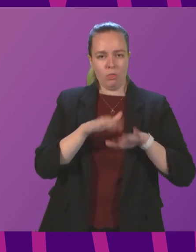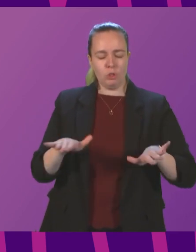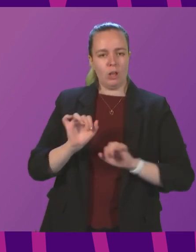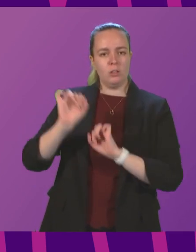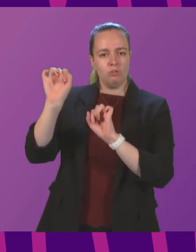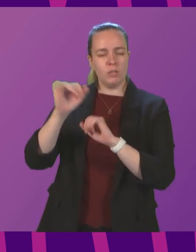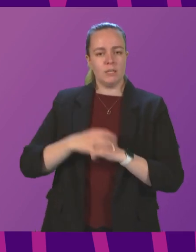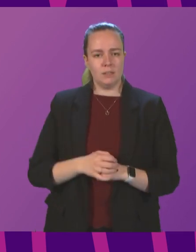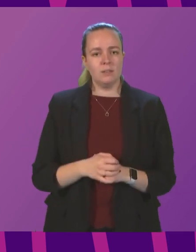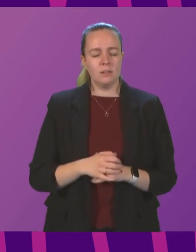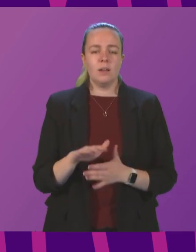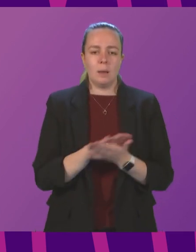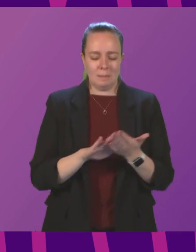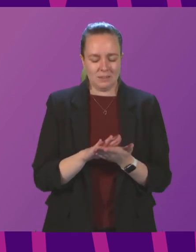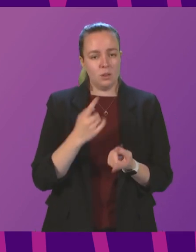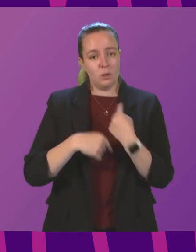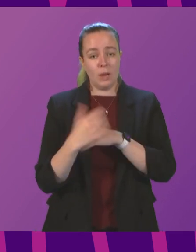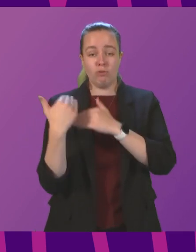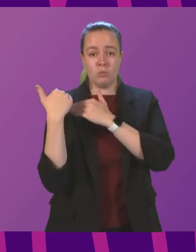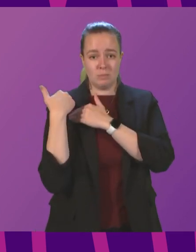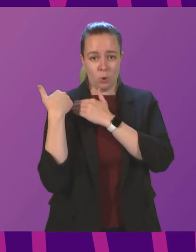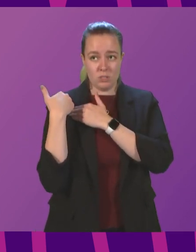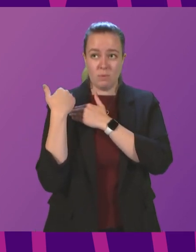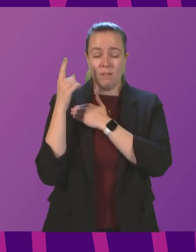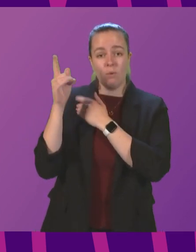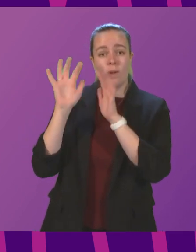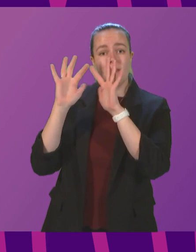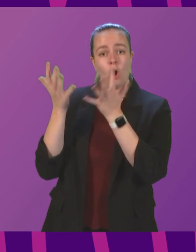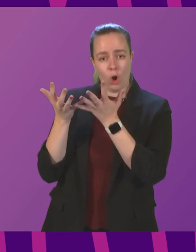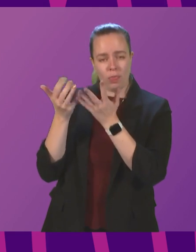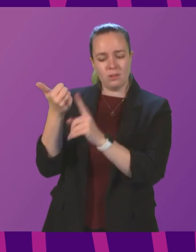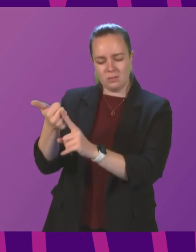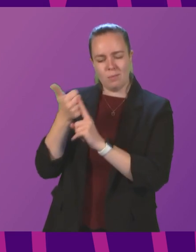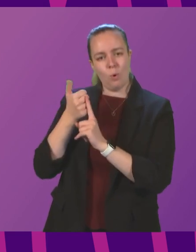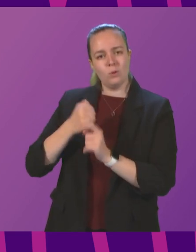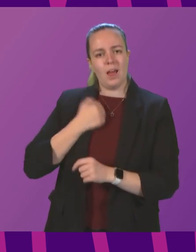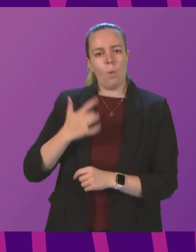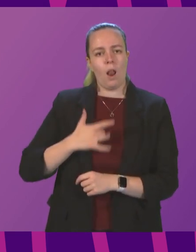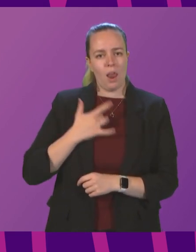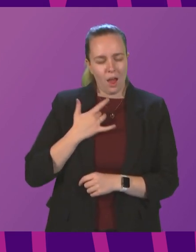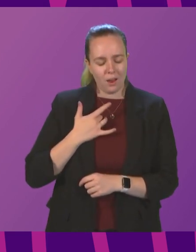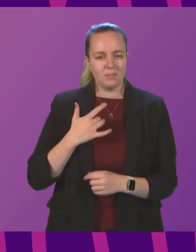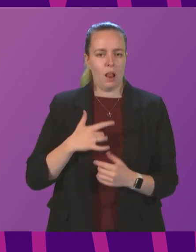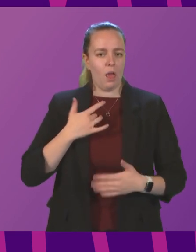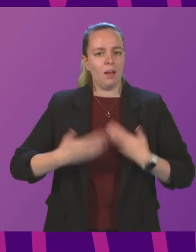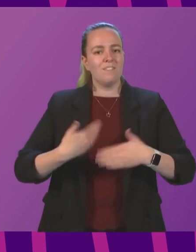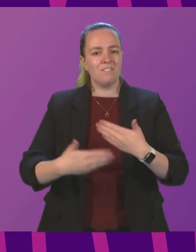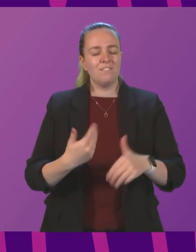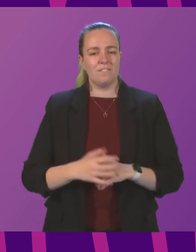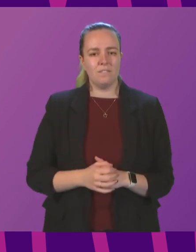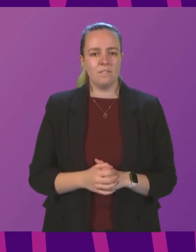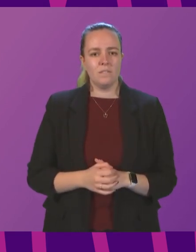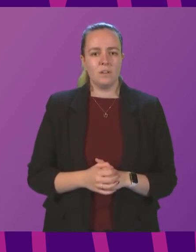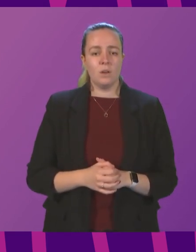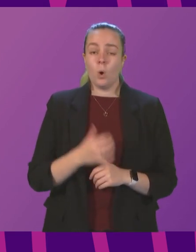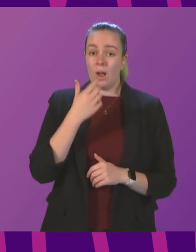Thus, we have a responsibility to this earth which supports our lives and livelihood. We can fulfill